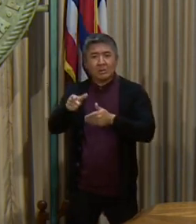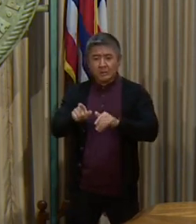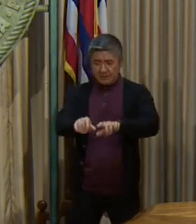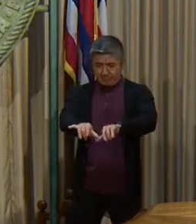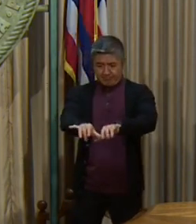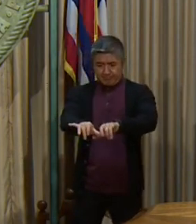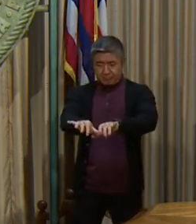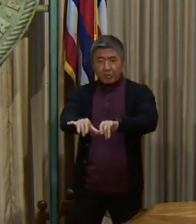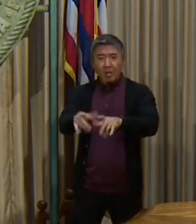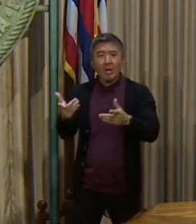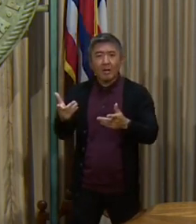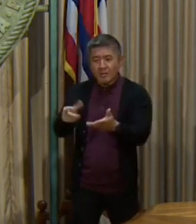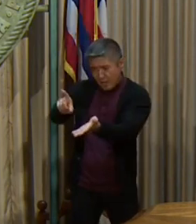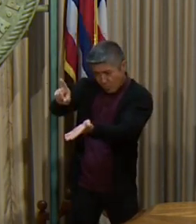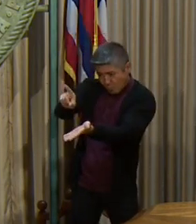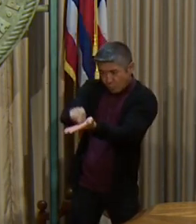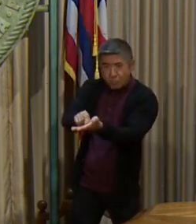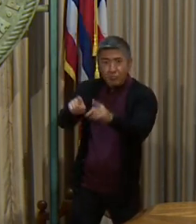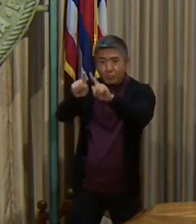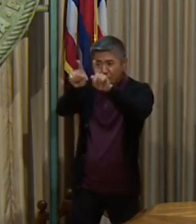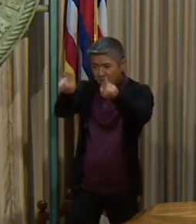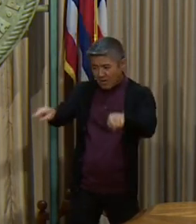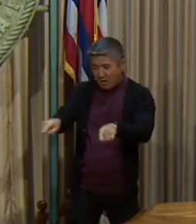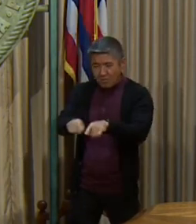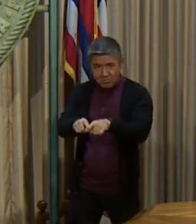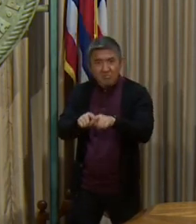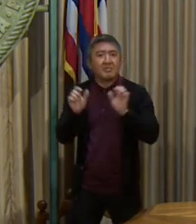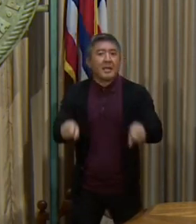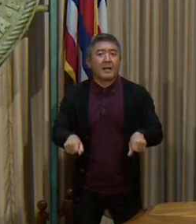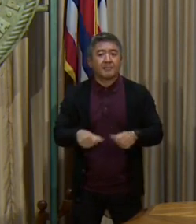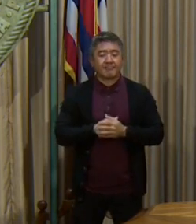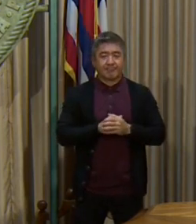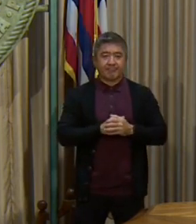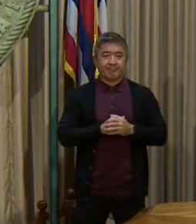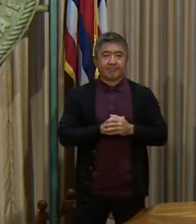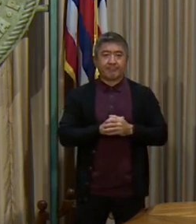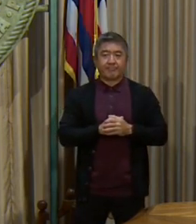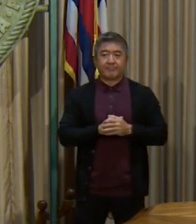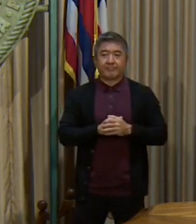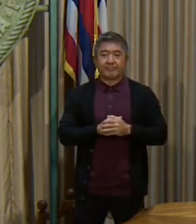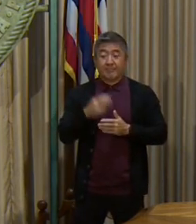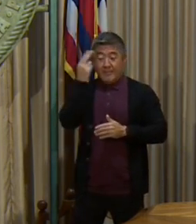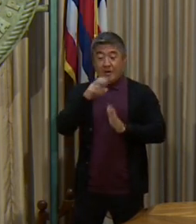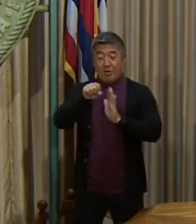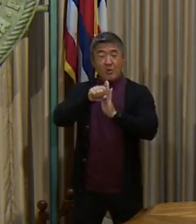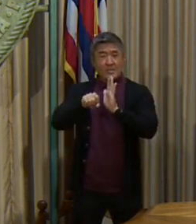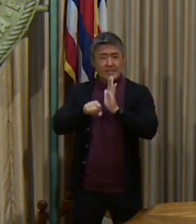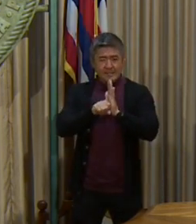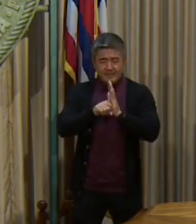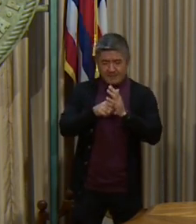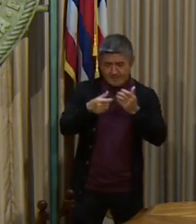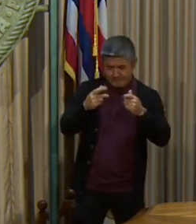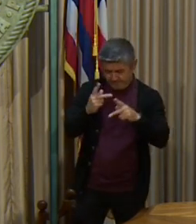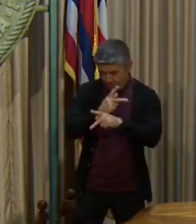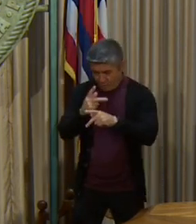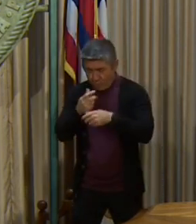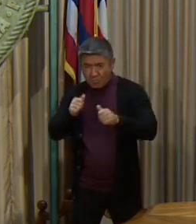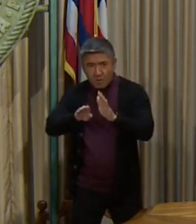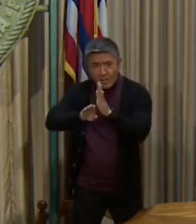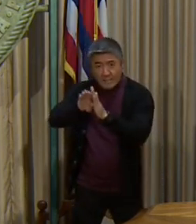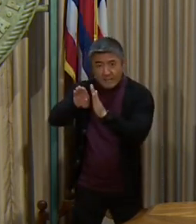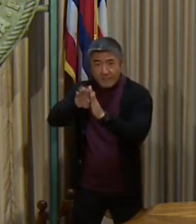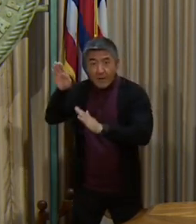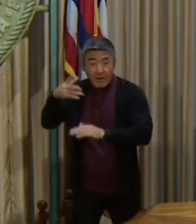credentials and print out the VAMS certificate. The state is also working to develop a vaccination process for